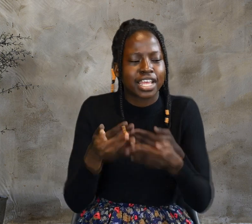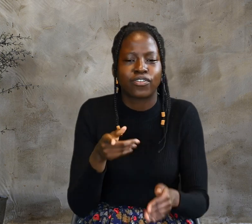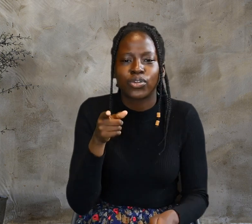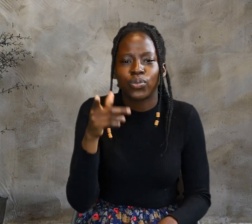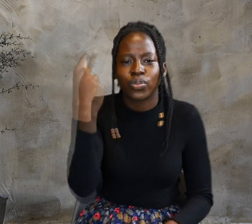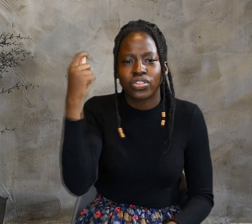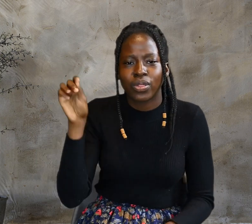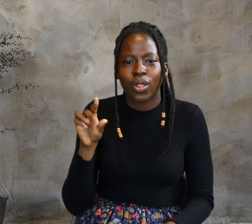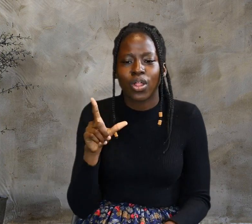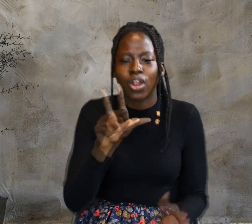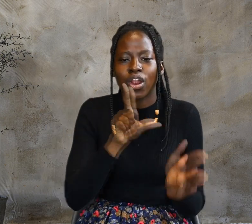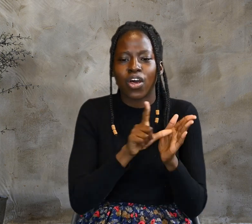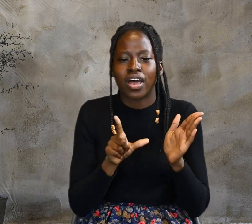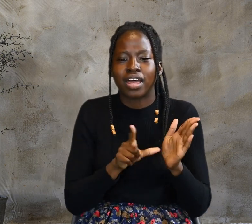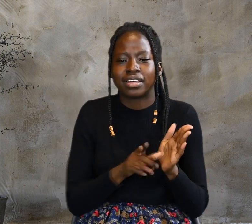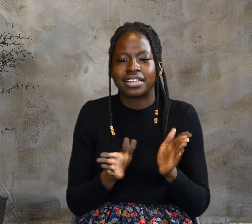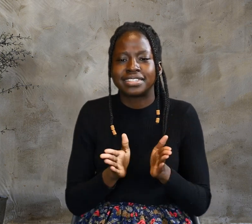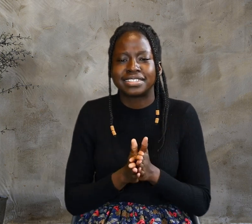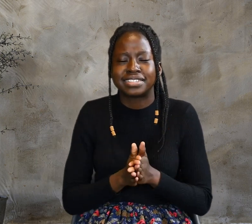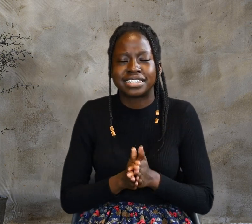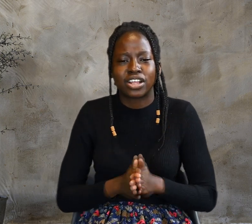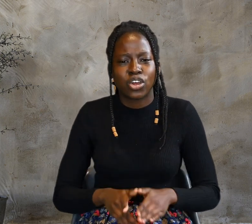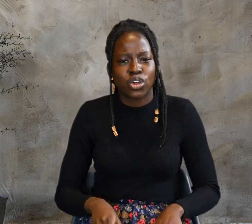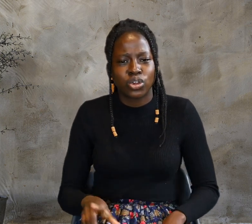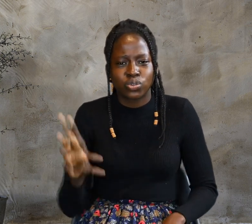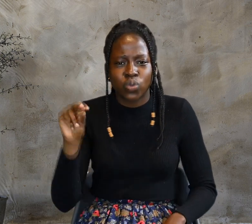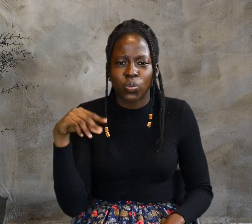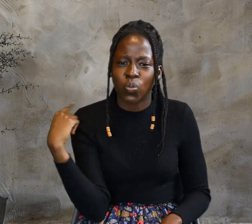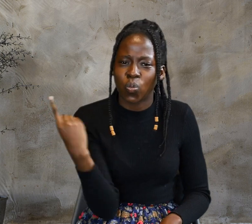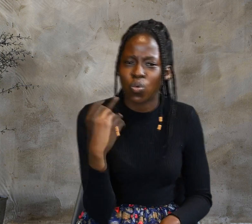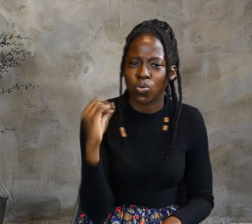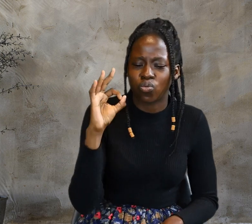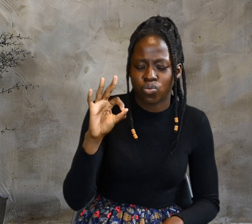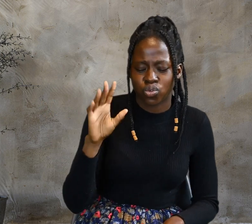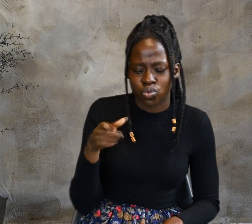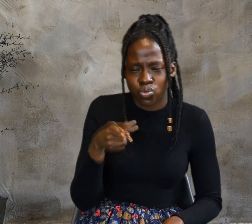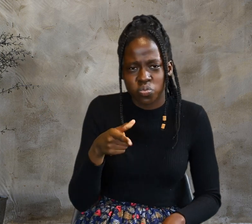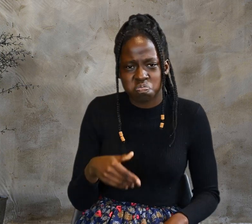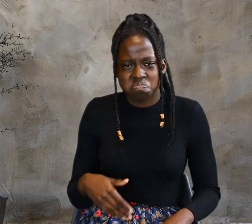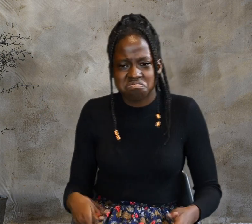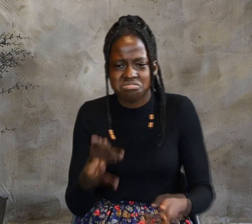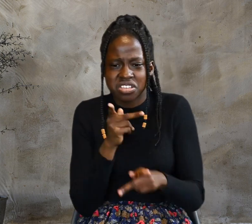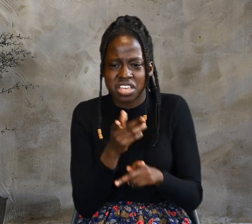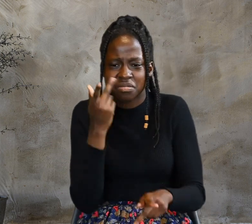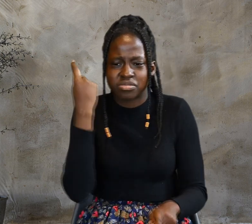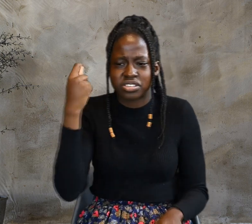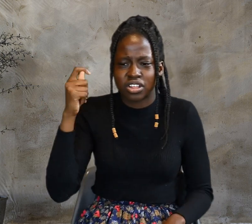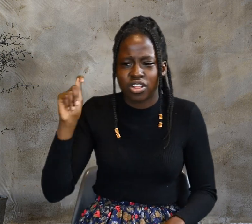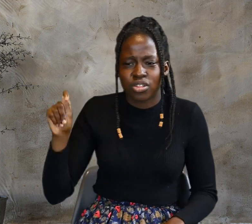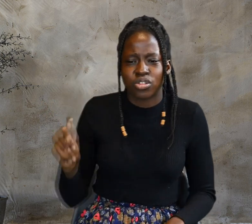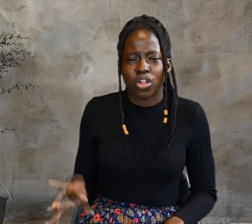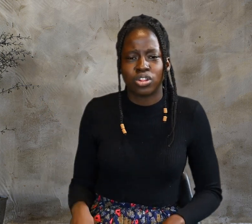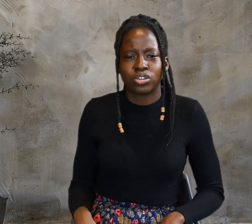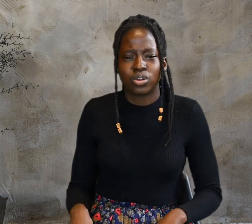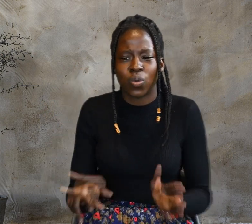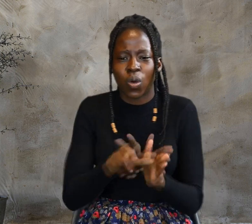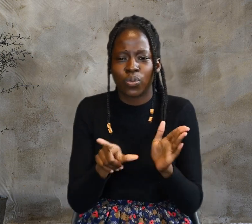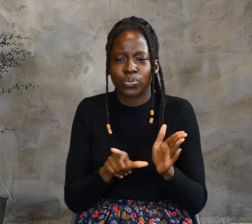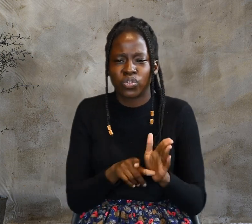keeps the law. Why are you trying to kill me? You are demon-possessed, the crowd